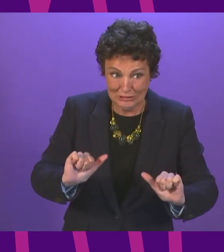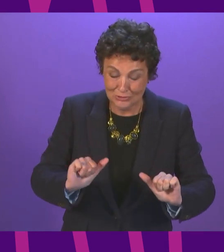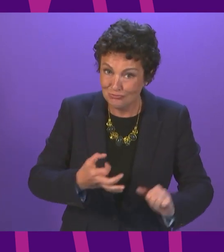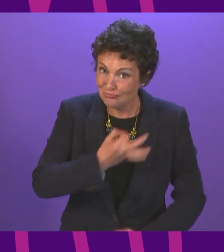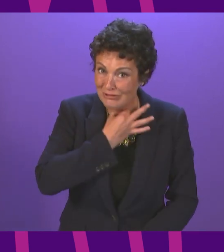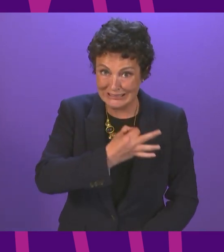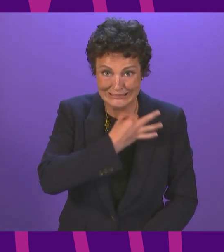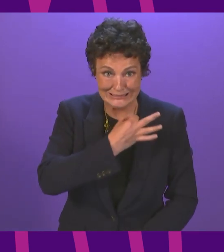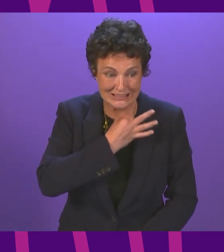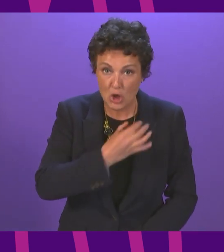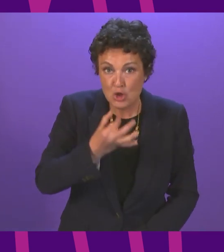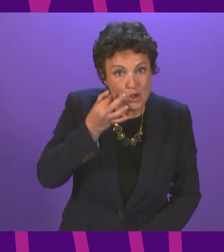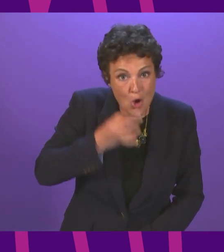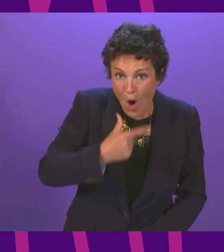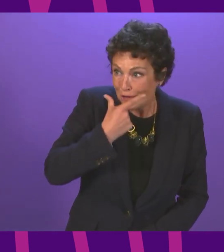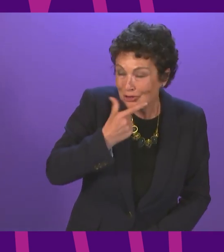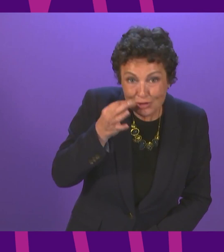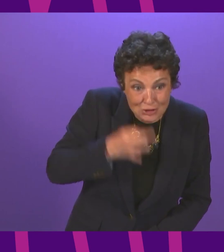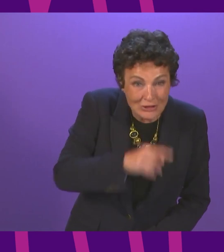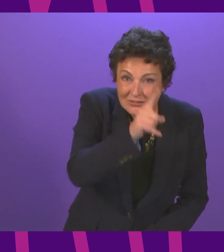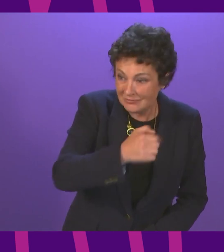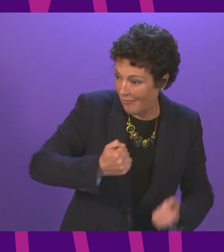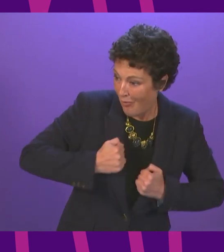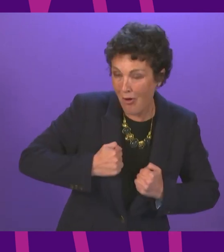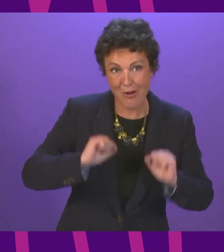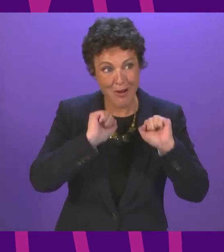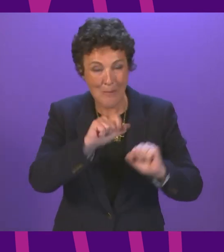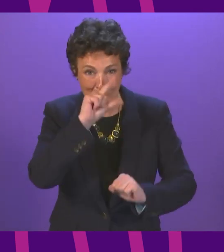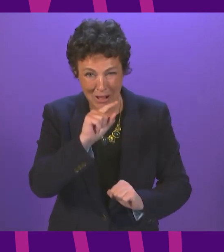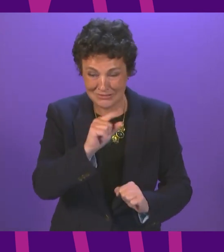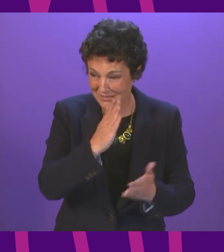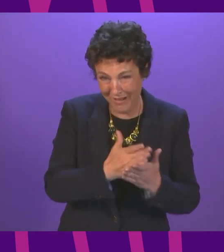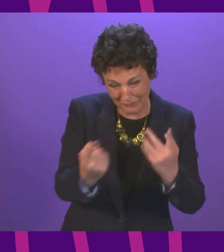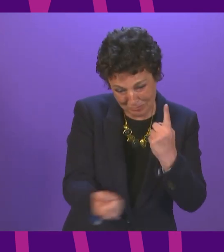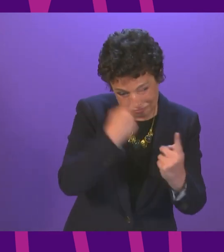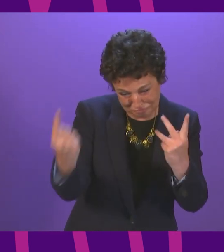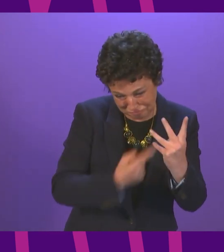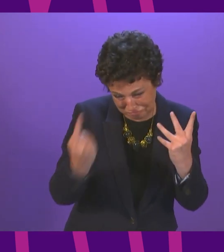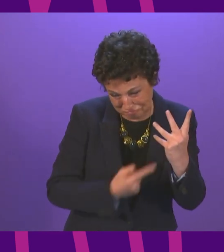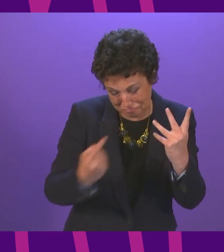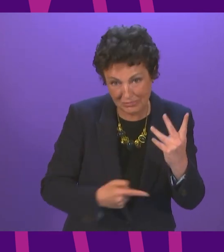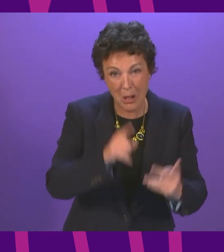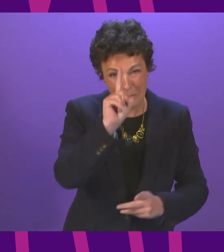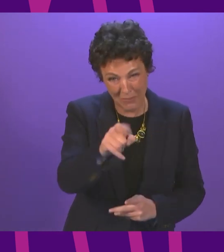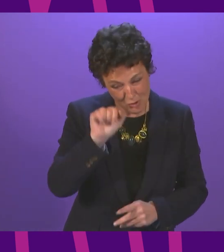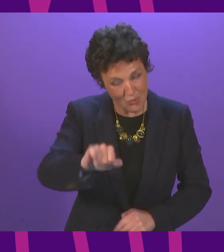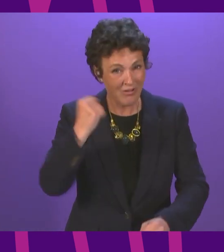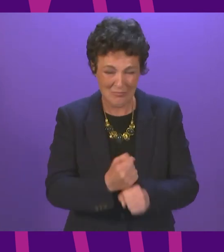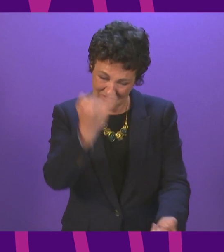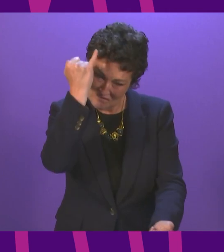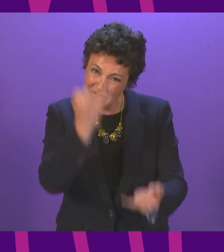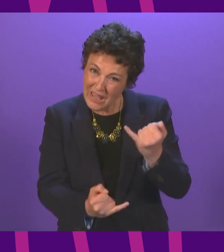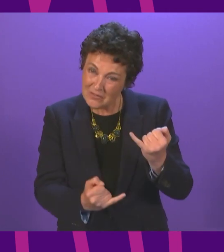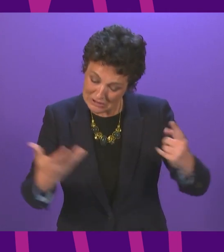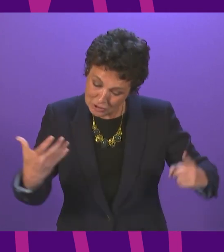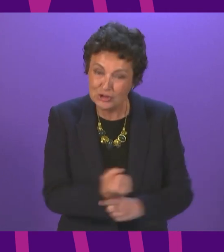our waders, our plovers, our curlews, and your Government has failed to meet 11 of the 20 A-key biodiversity targets.